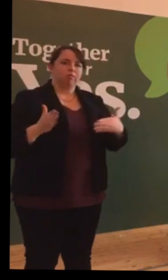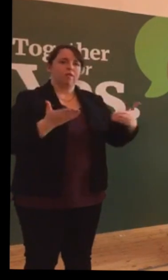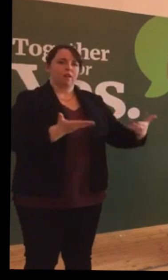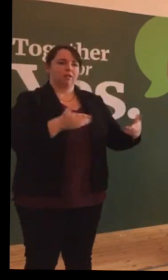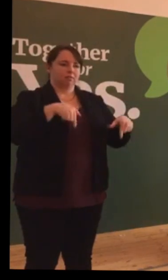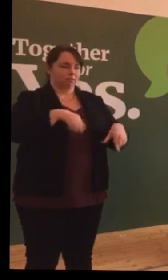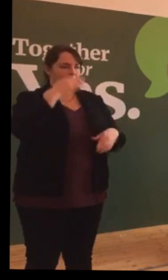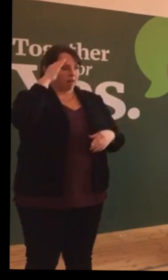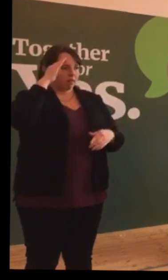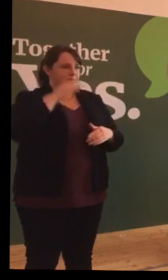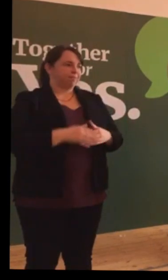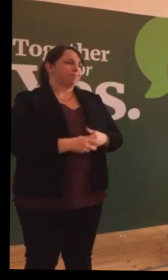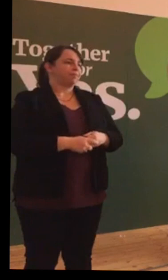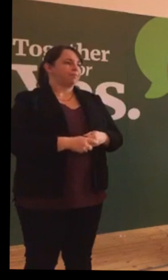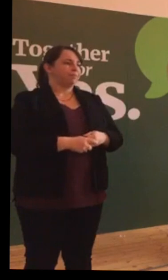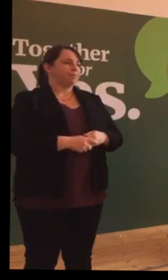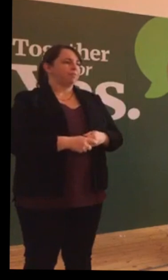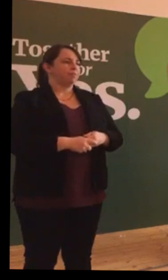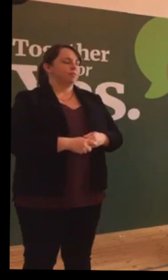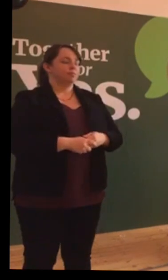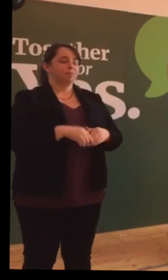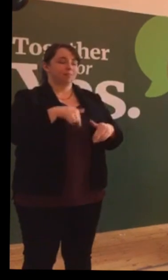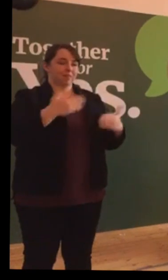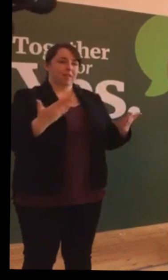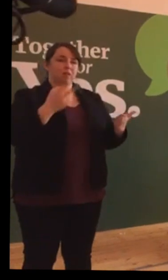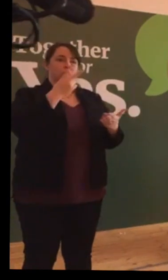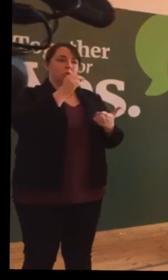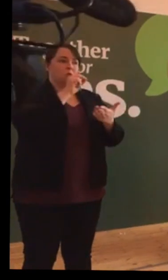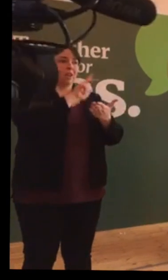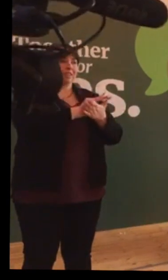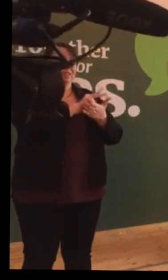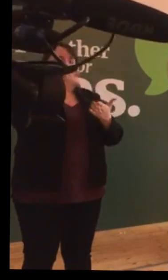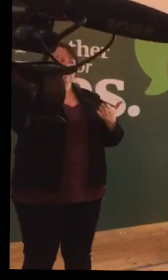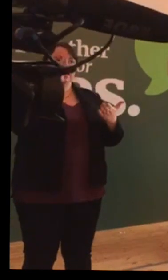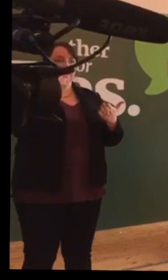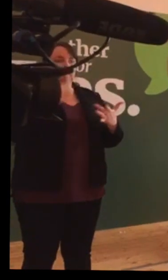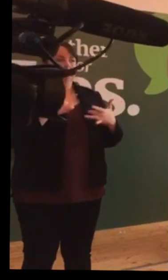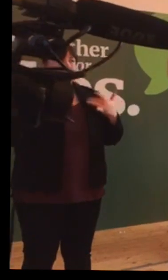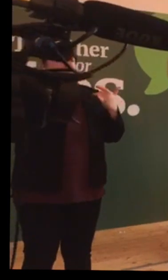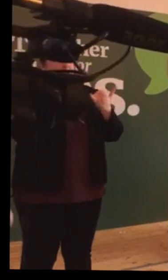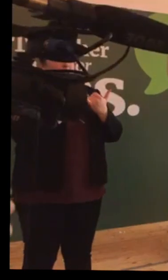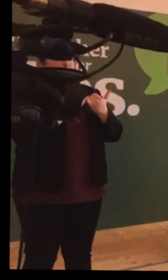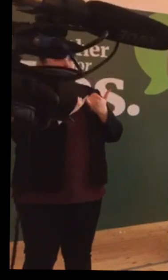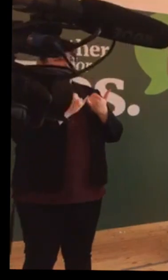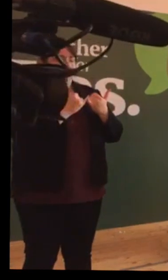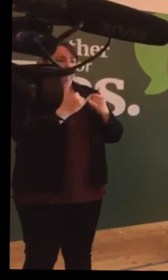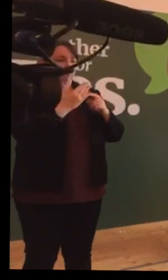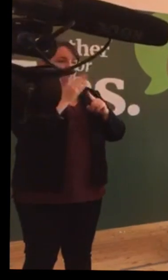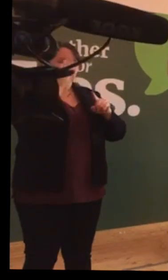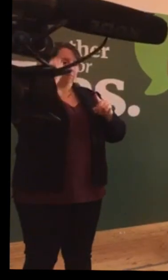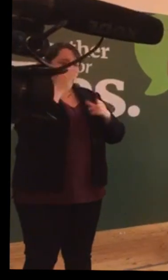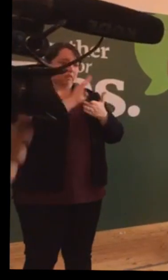Ireland of 2018 is unrecognisable compared with 1983.